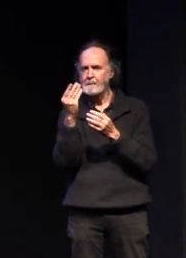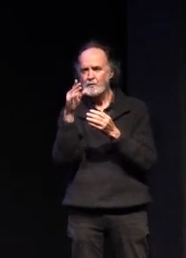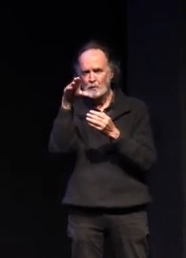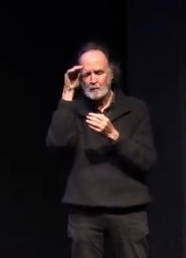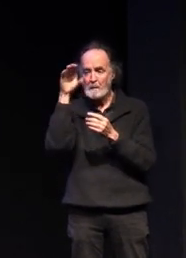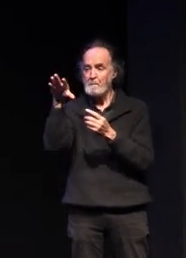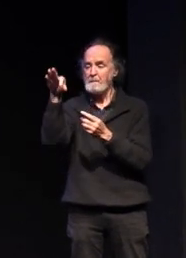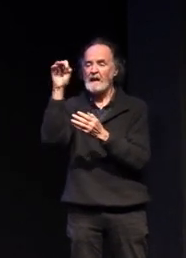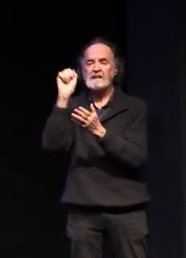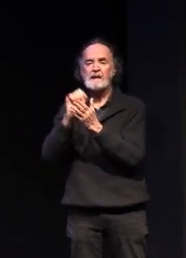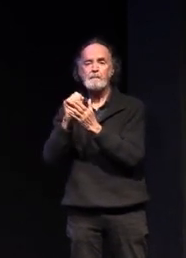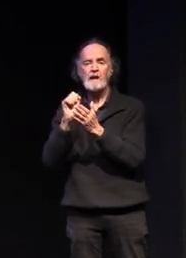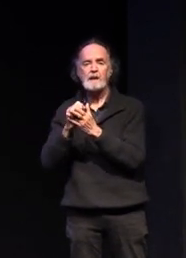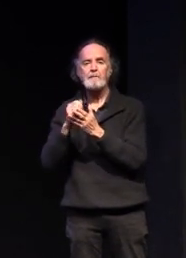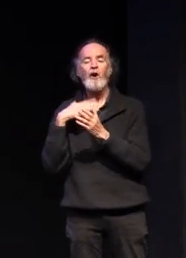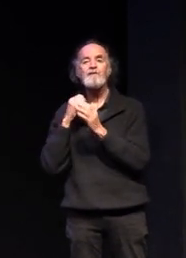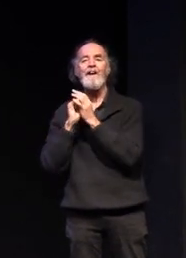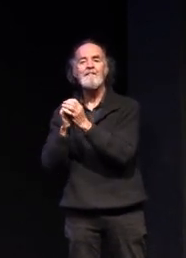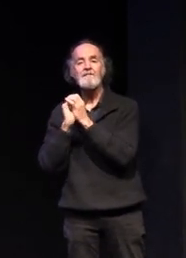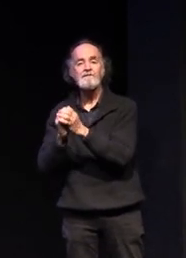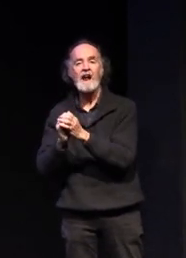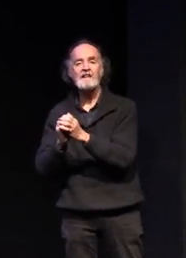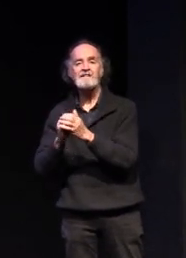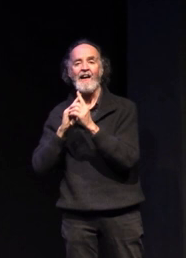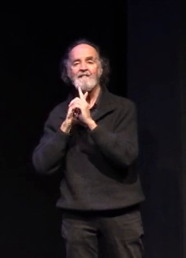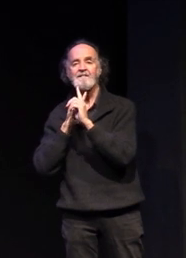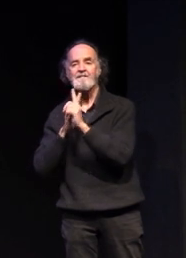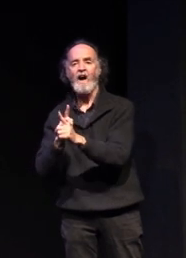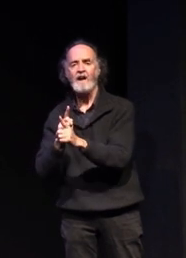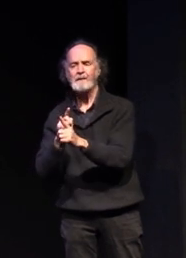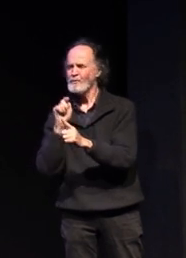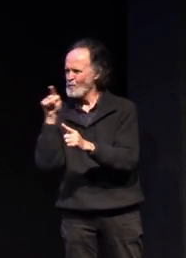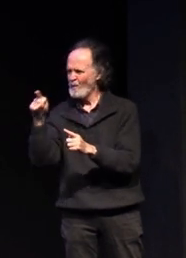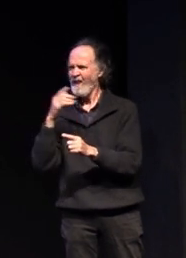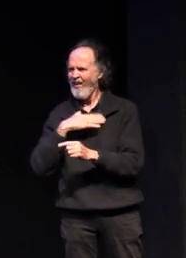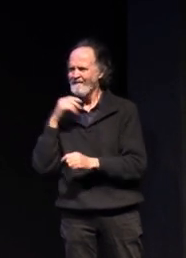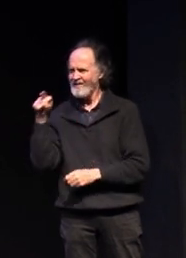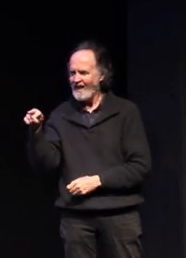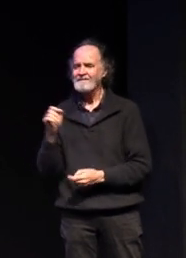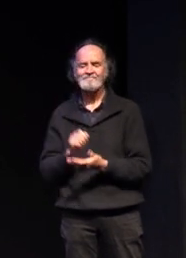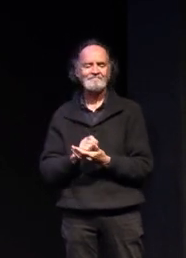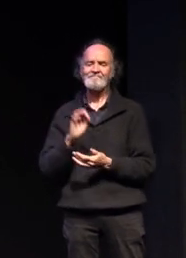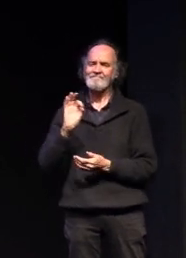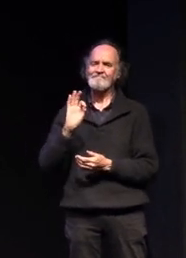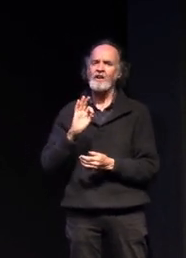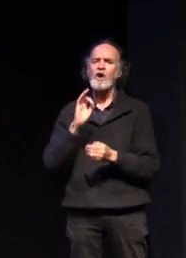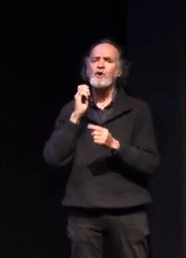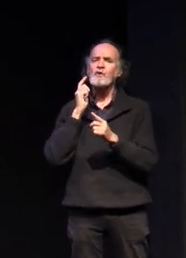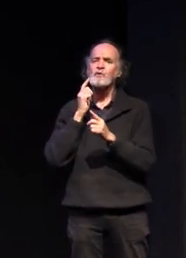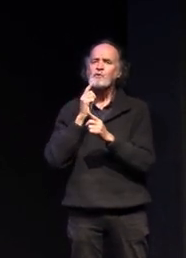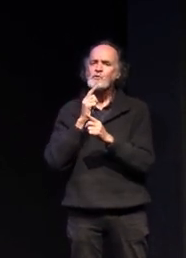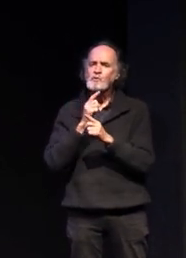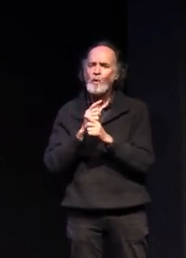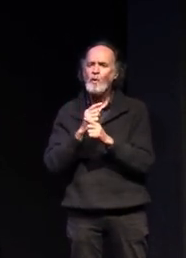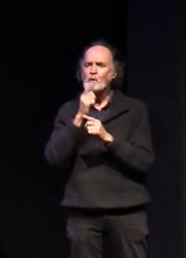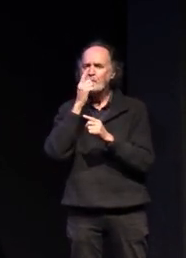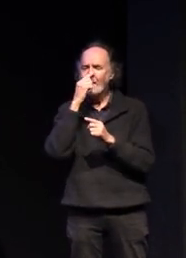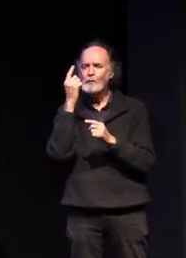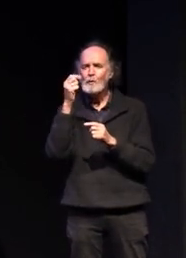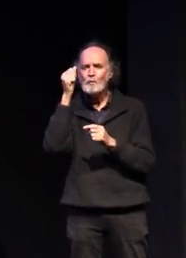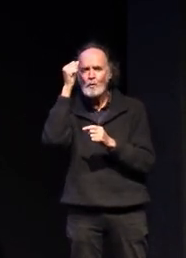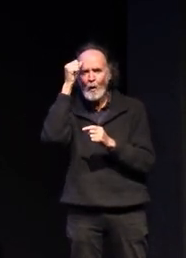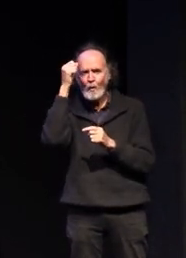things perhaps what their friends have said to them that they would enjoy i want you to talk to the people that really know you best